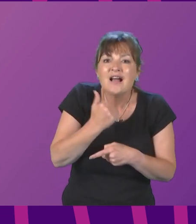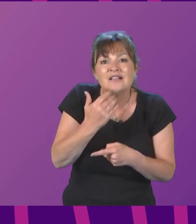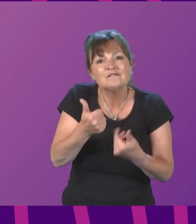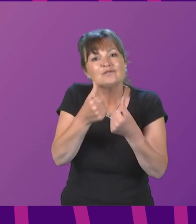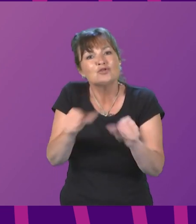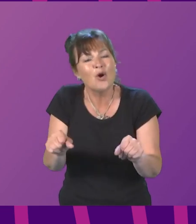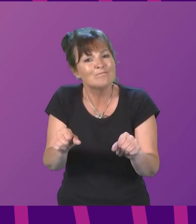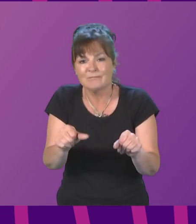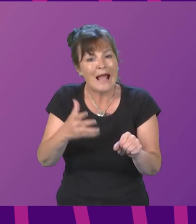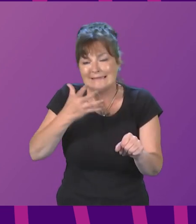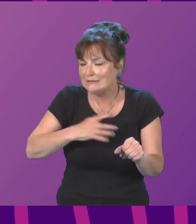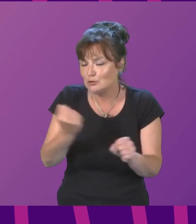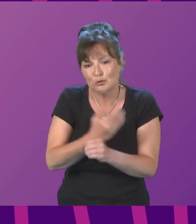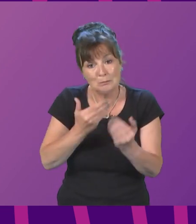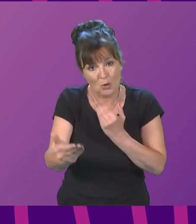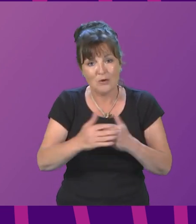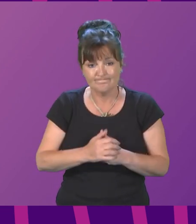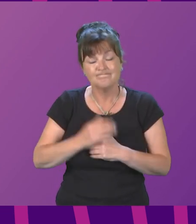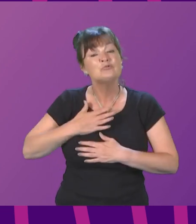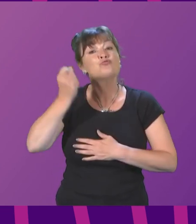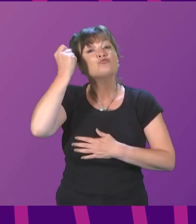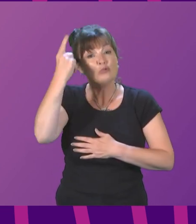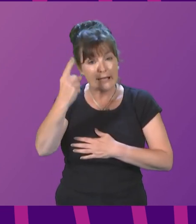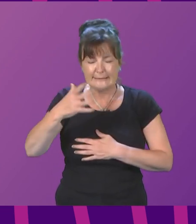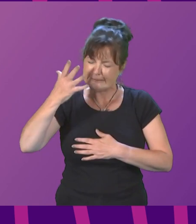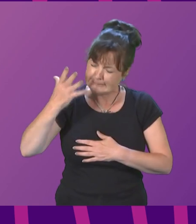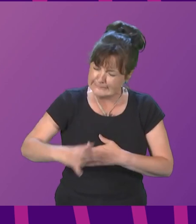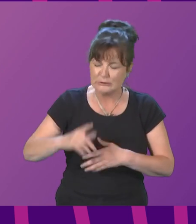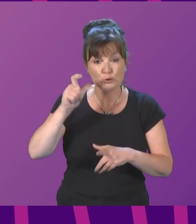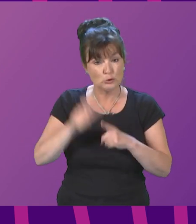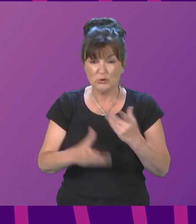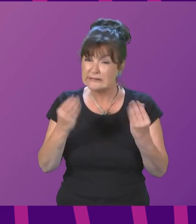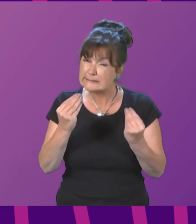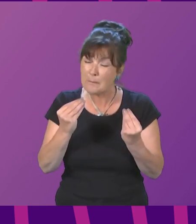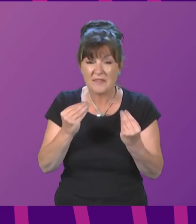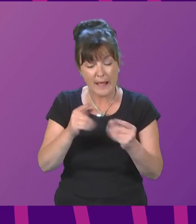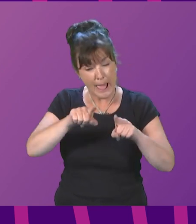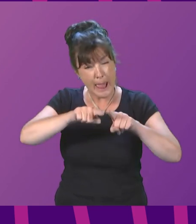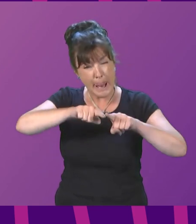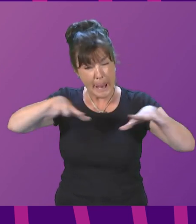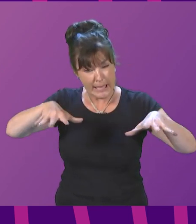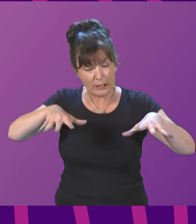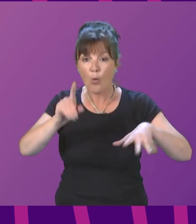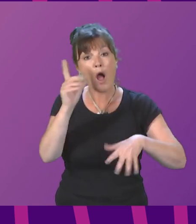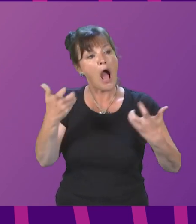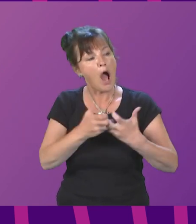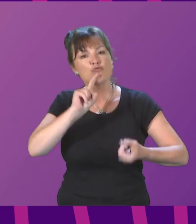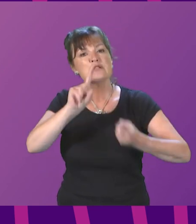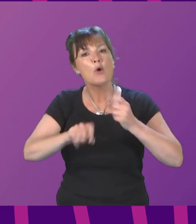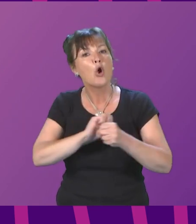context. What is needed now is action on a scale similar to the COVID response.